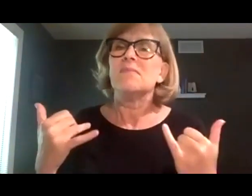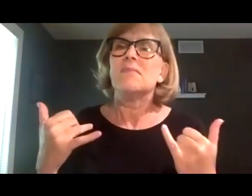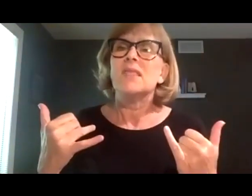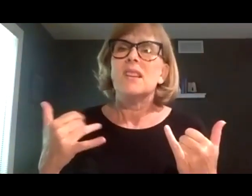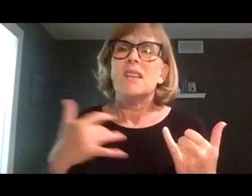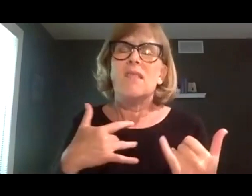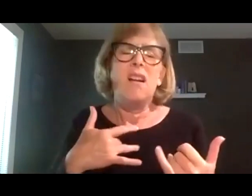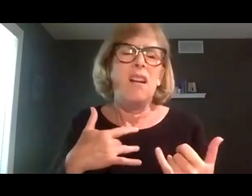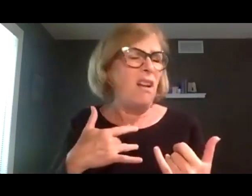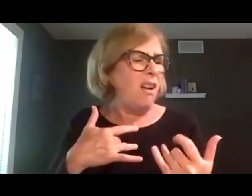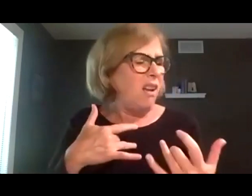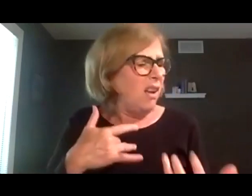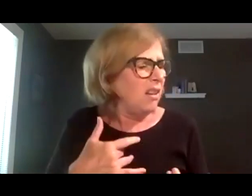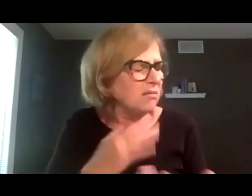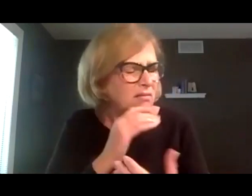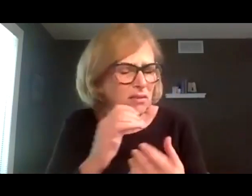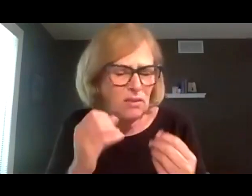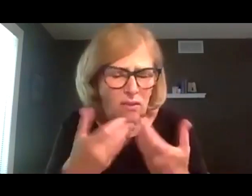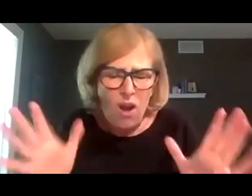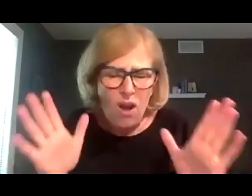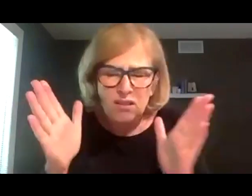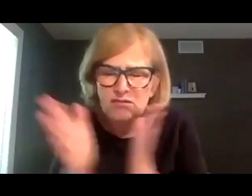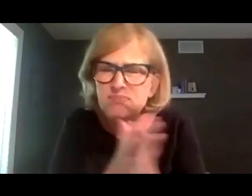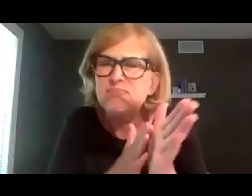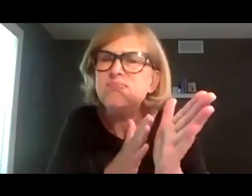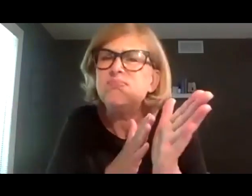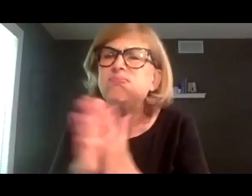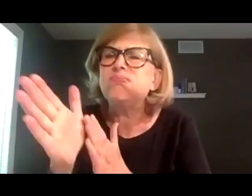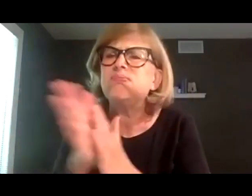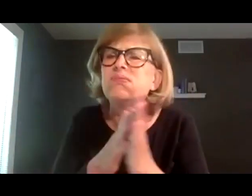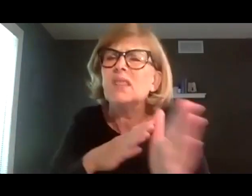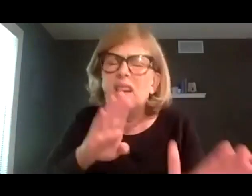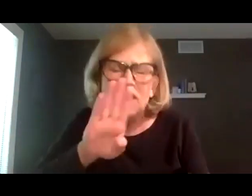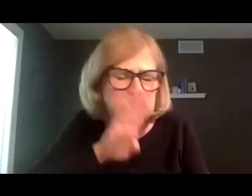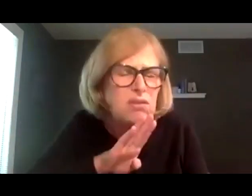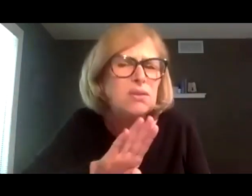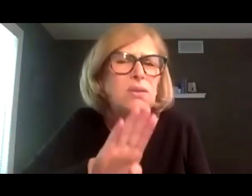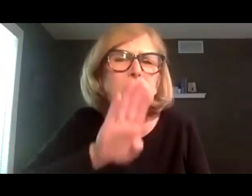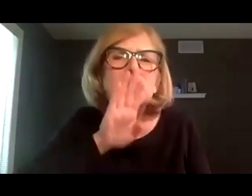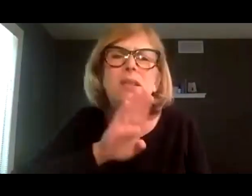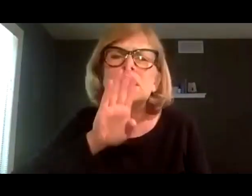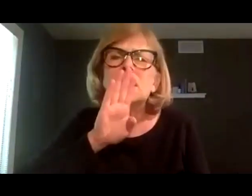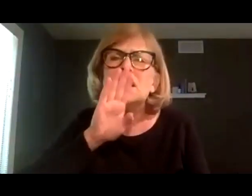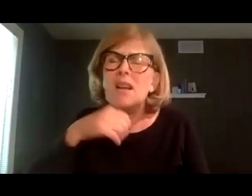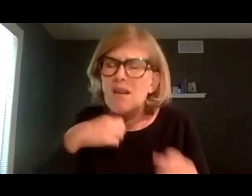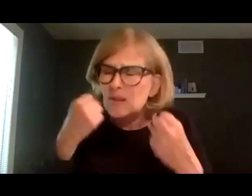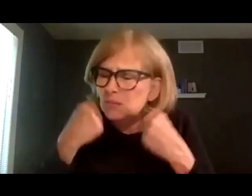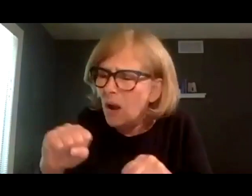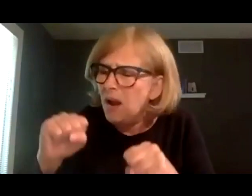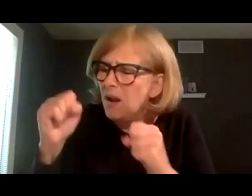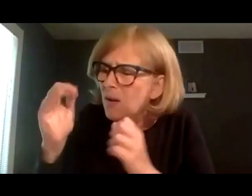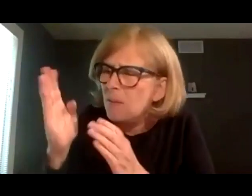today I'm discouraged and frustrated see